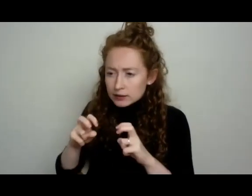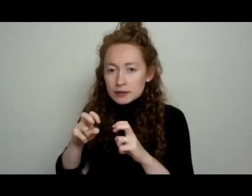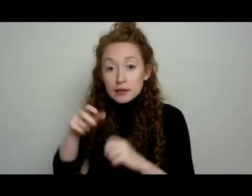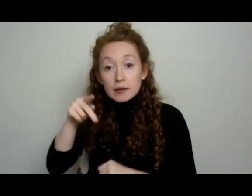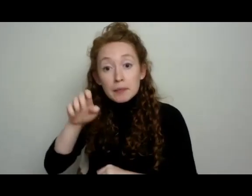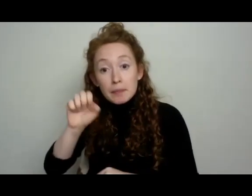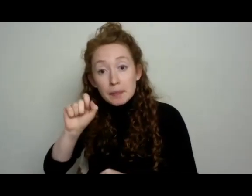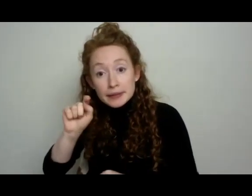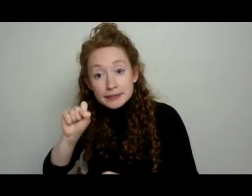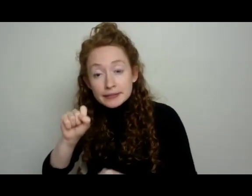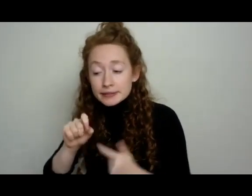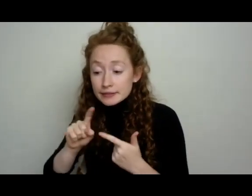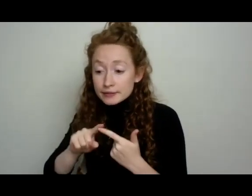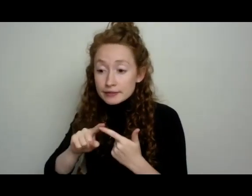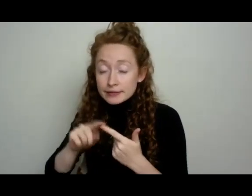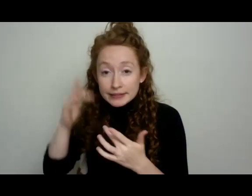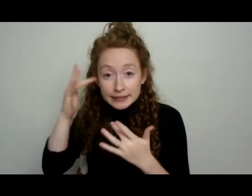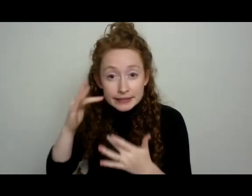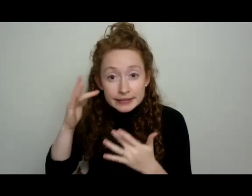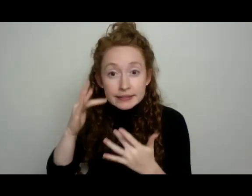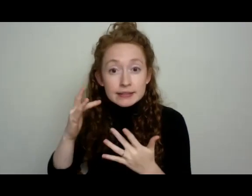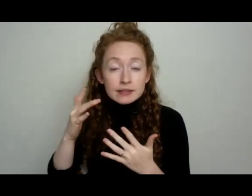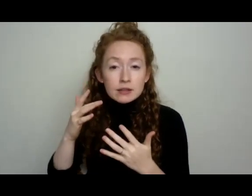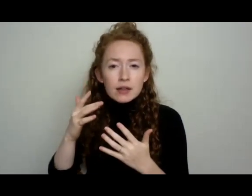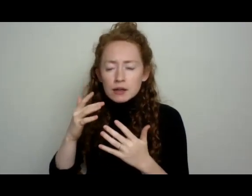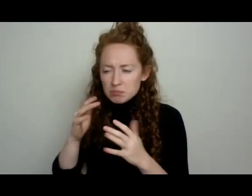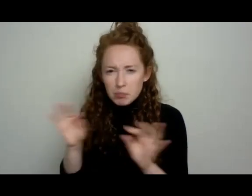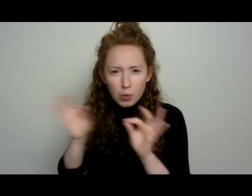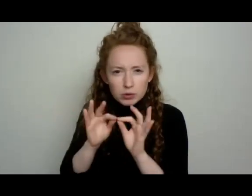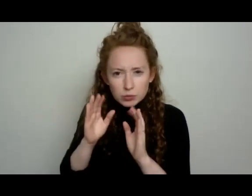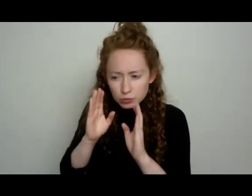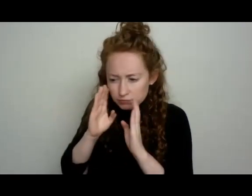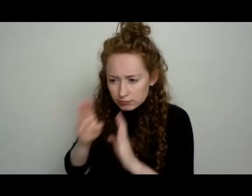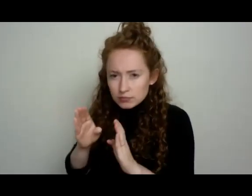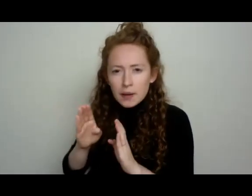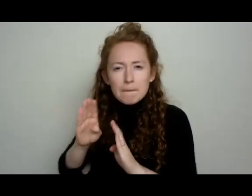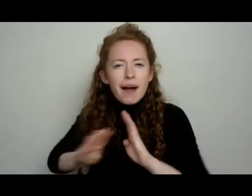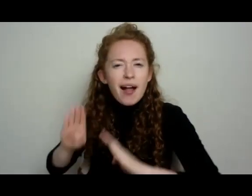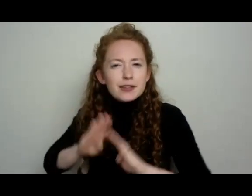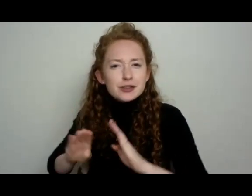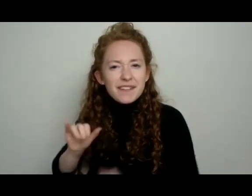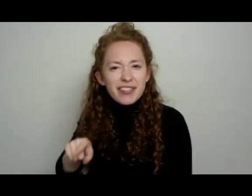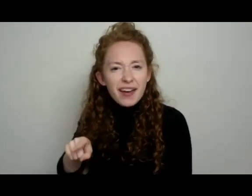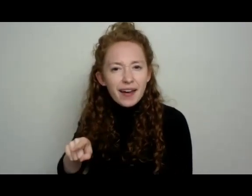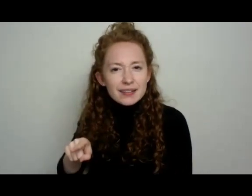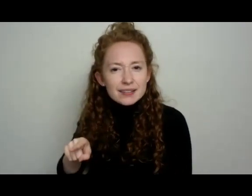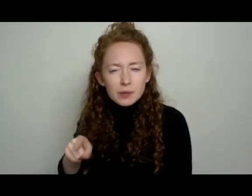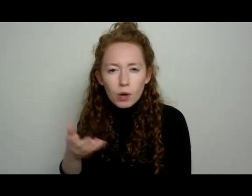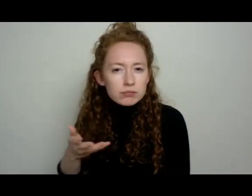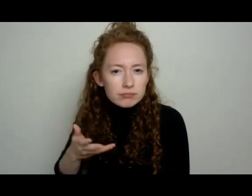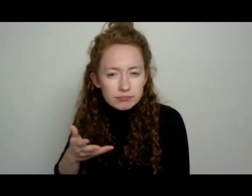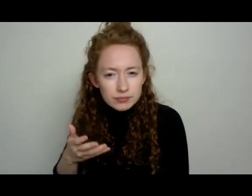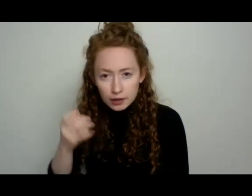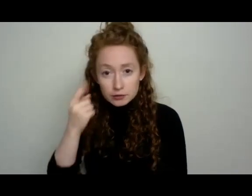thwart them is actually understanding the actual biology of their lives. And